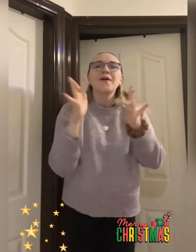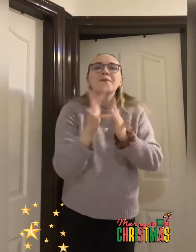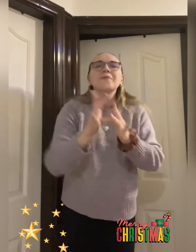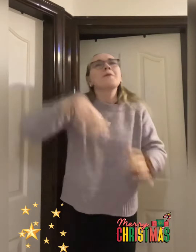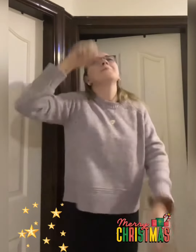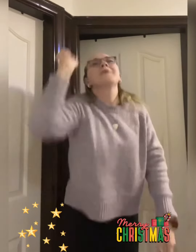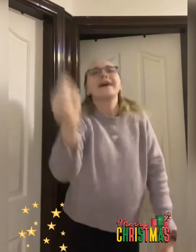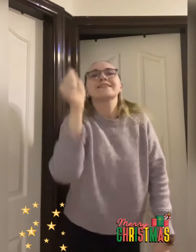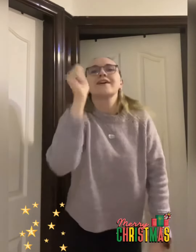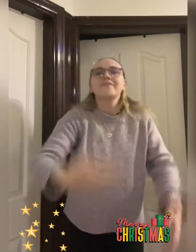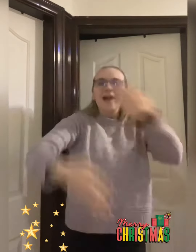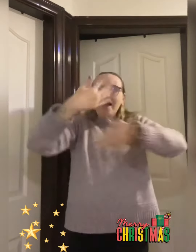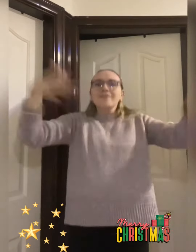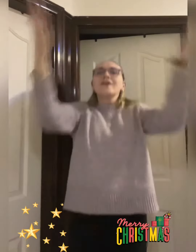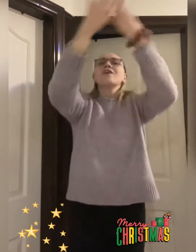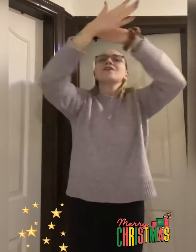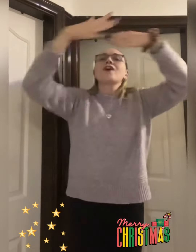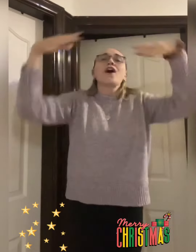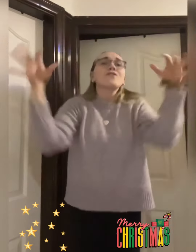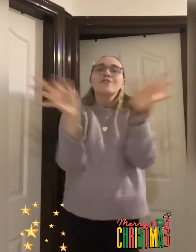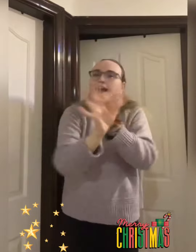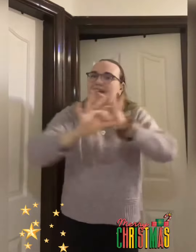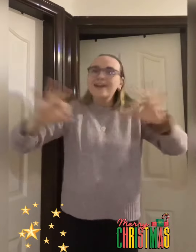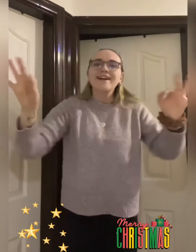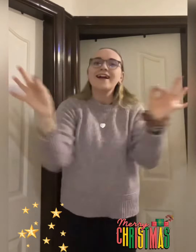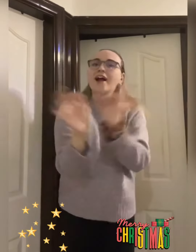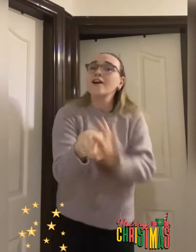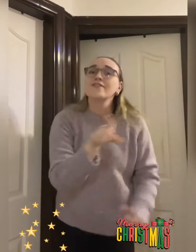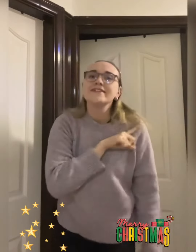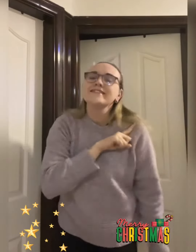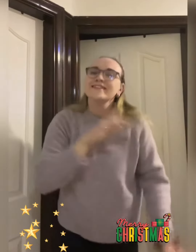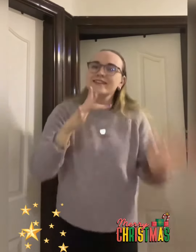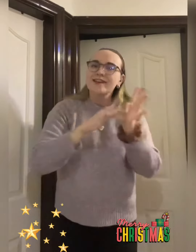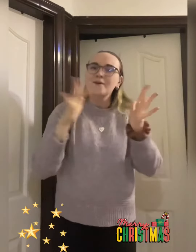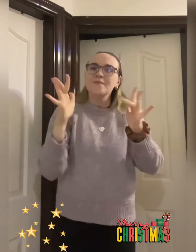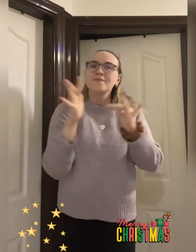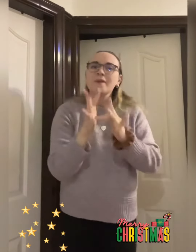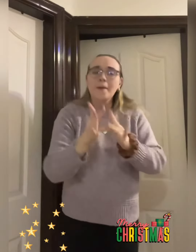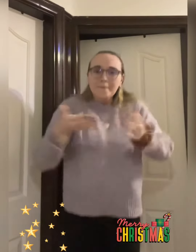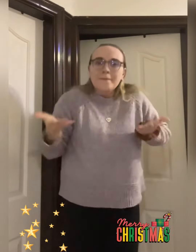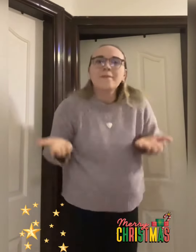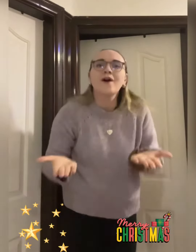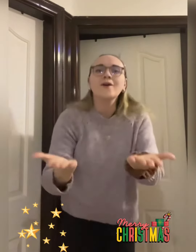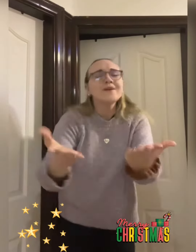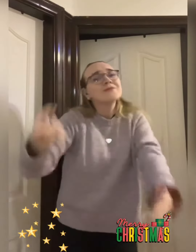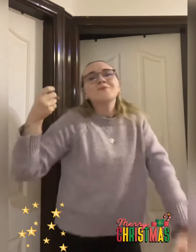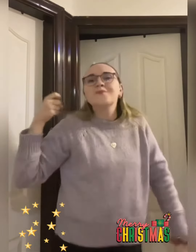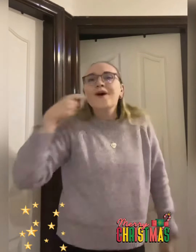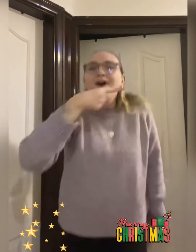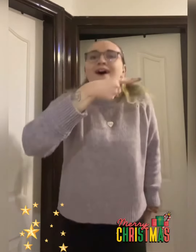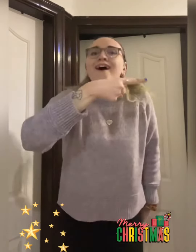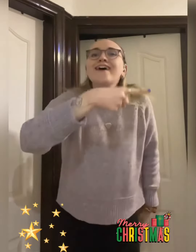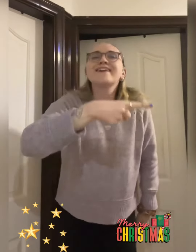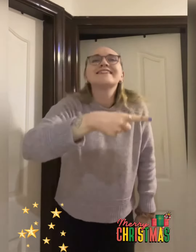the bells of heaven rang for him, for a boy was born,